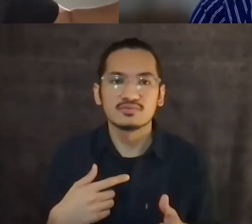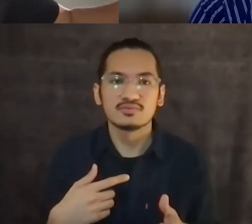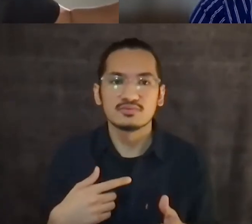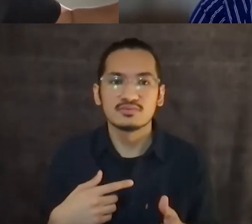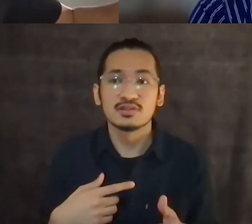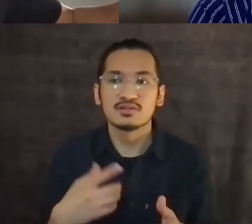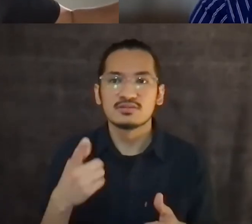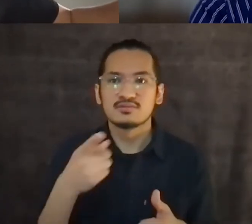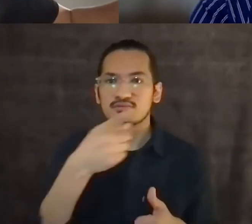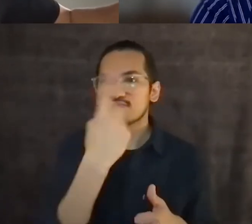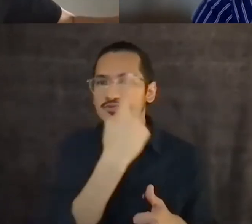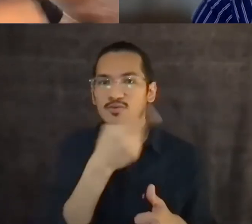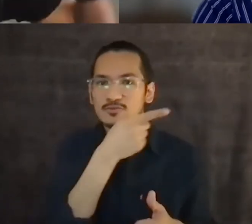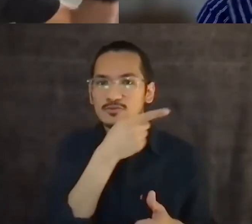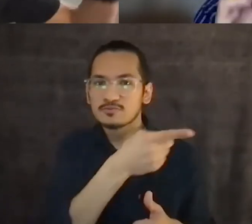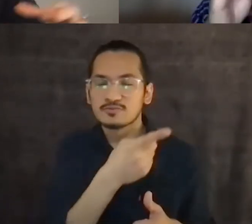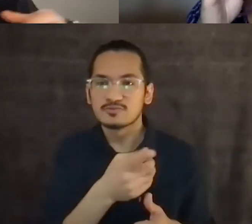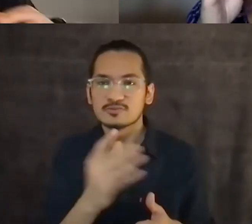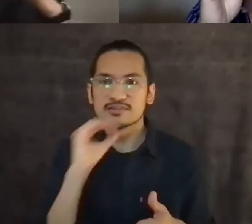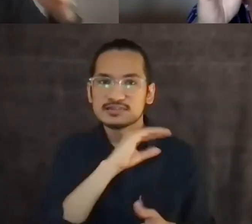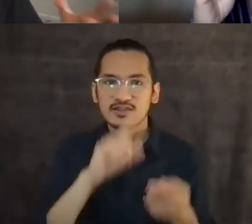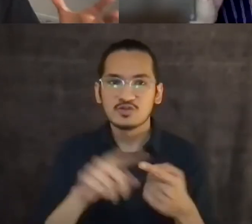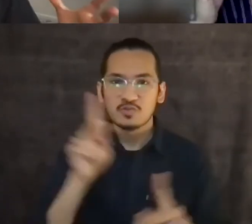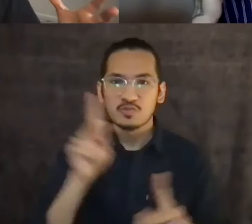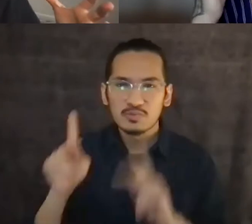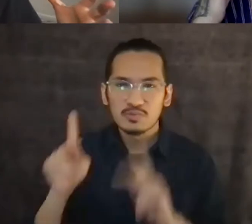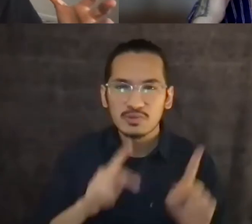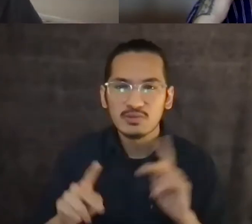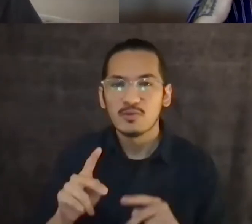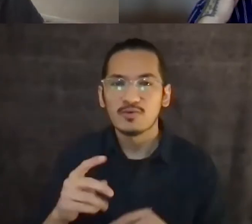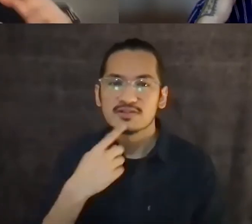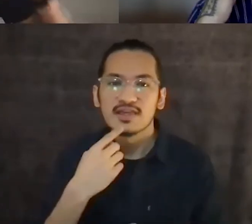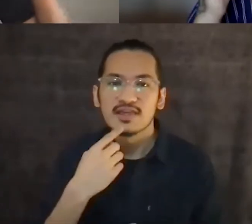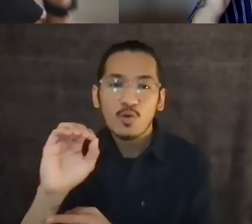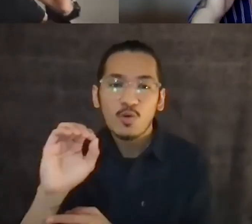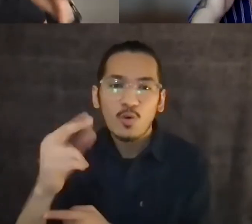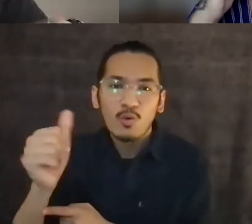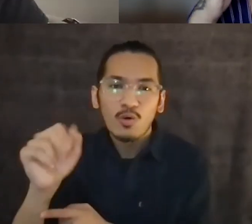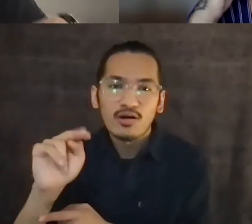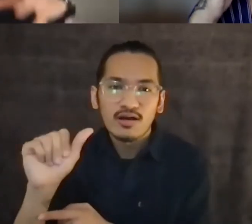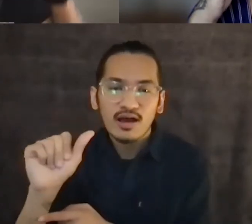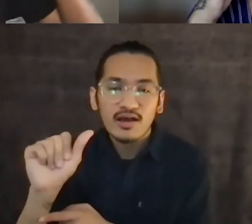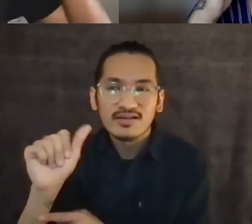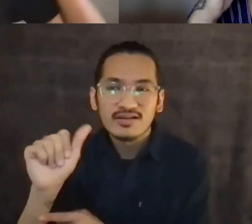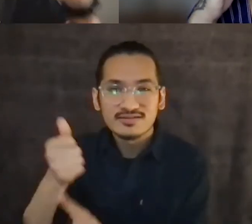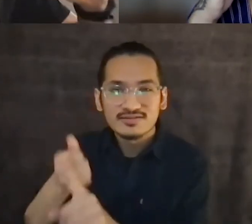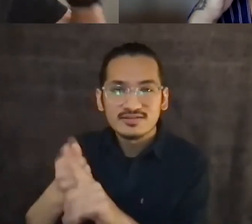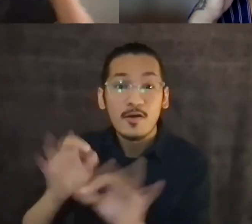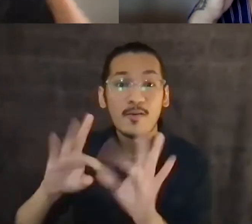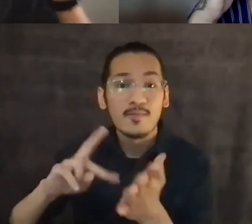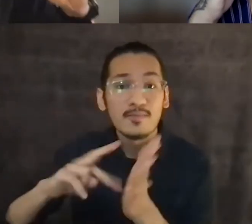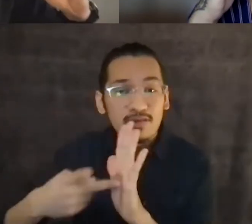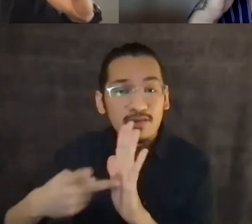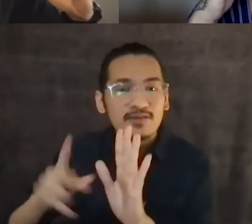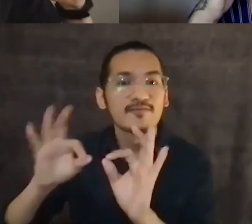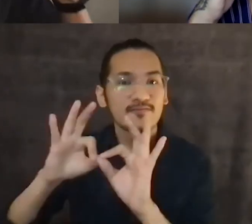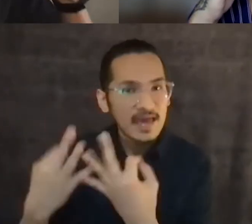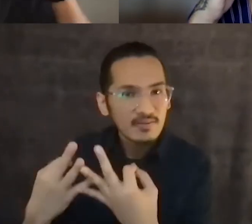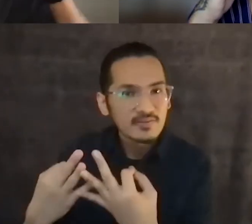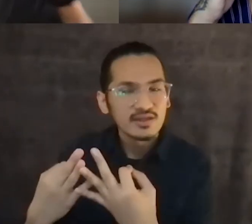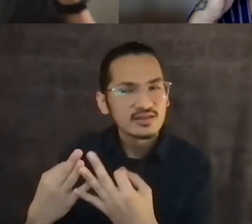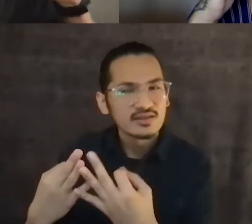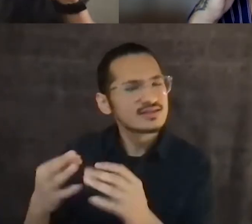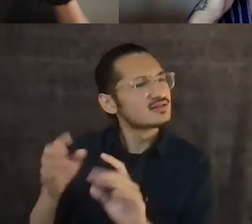family. Um, Ohana doesn't mean family. Okay. The family is this like very specifically